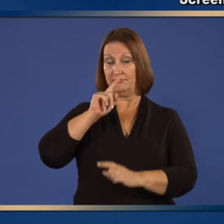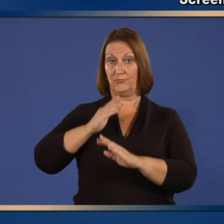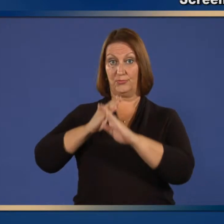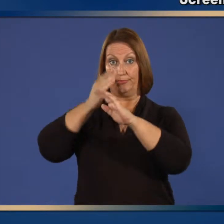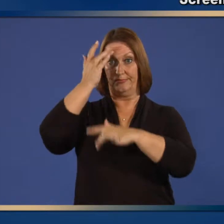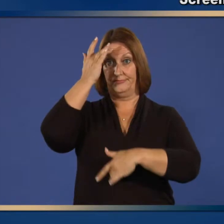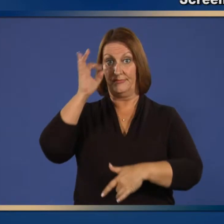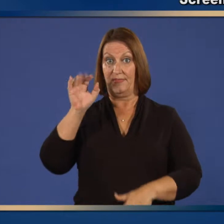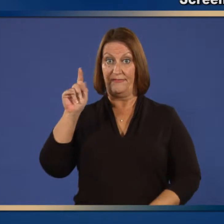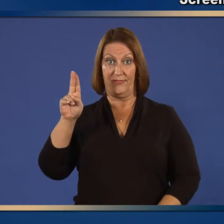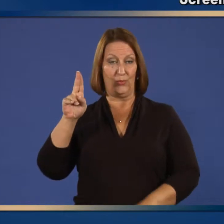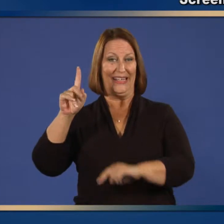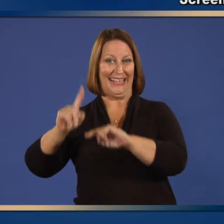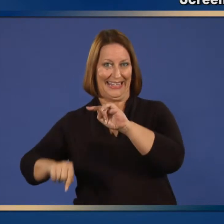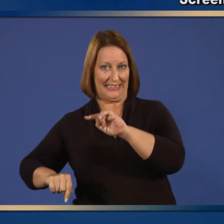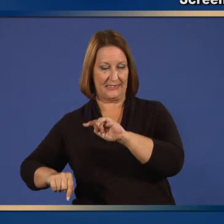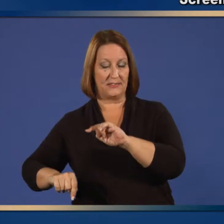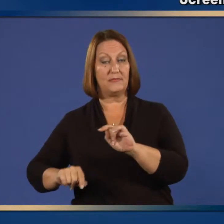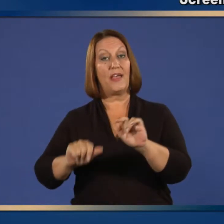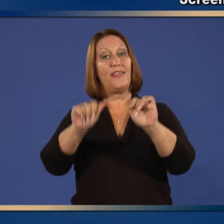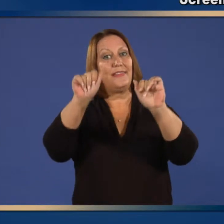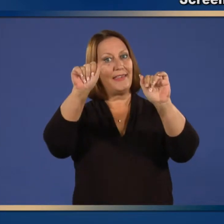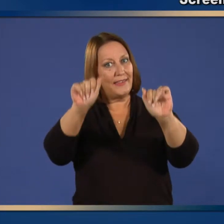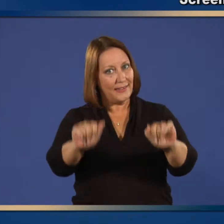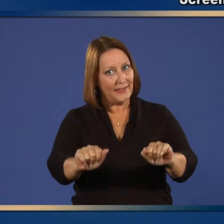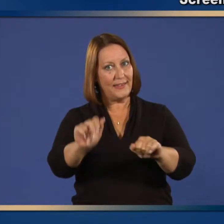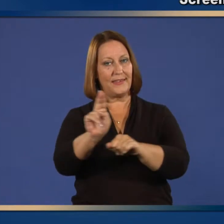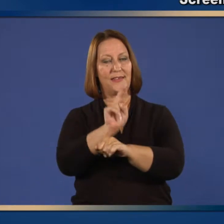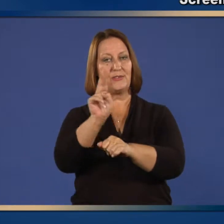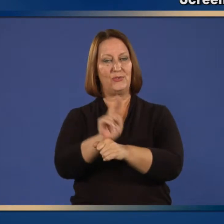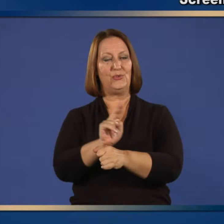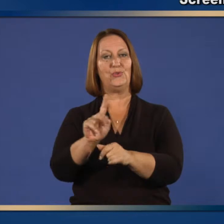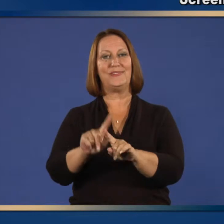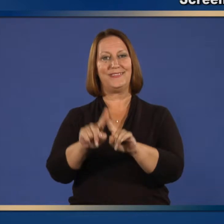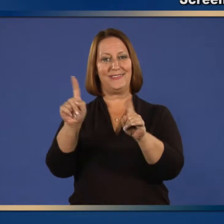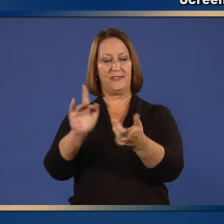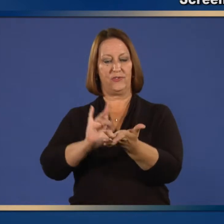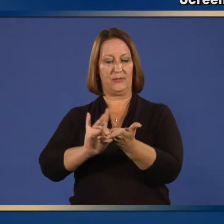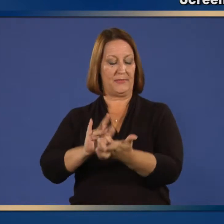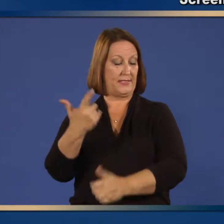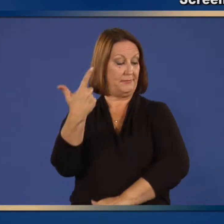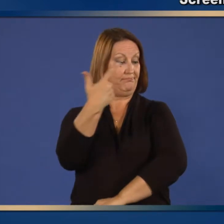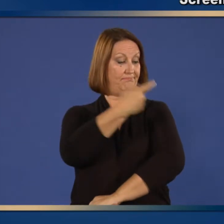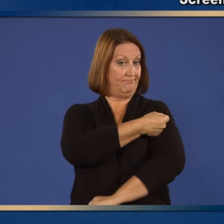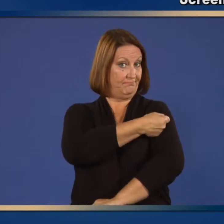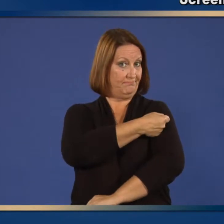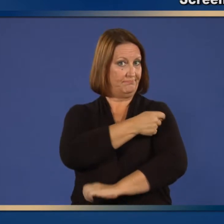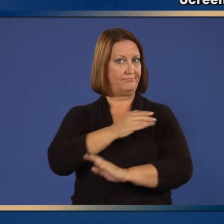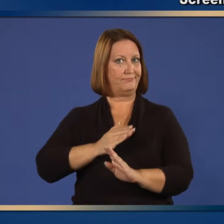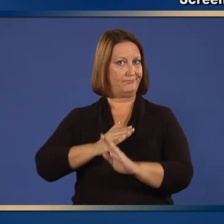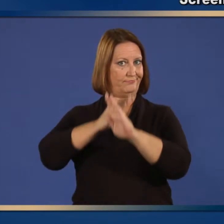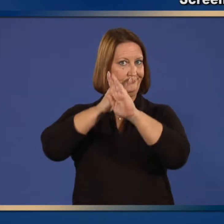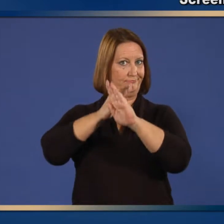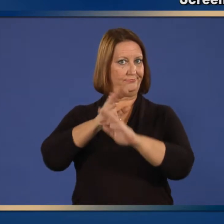they should be vaccinated with the inactivated injectable influenza vaccine.